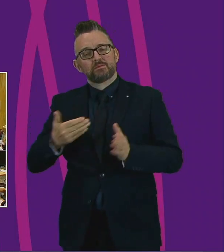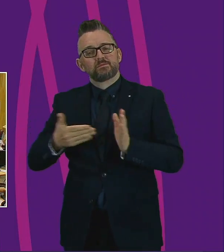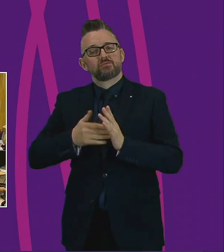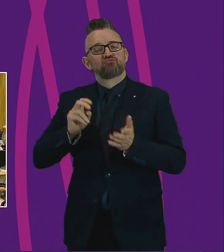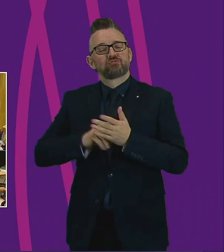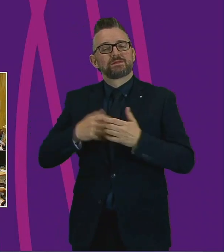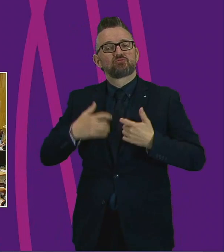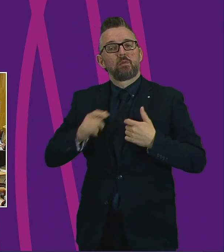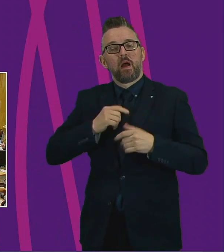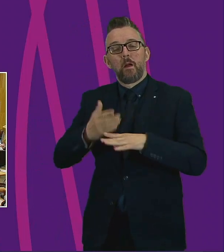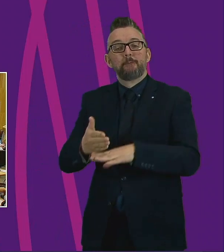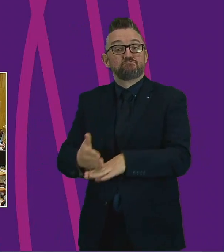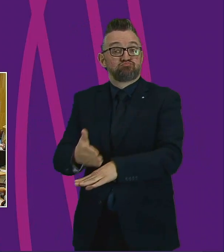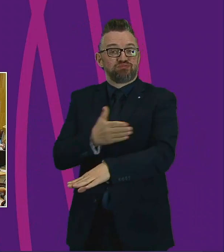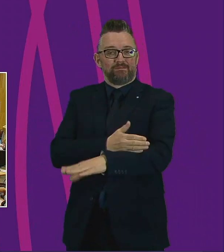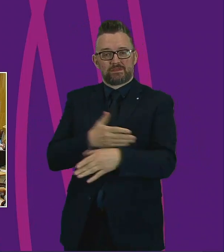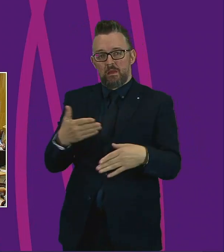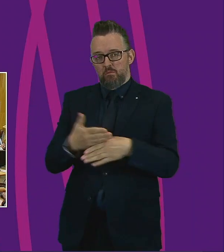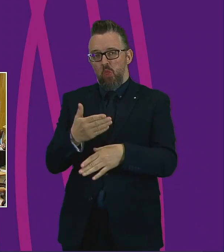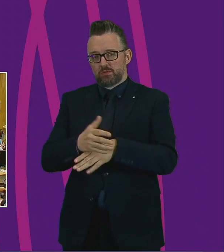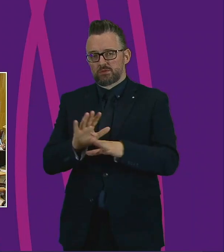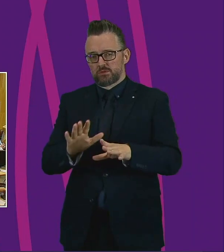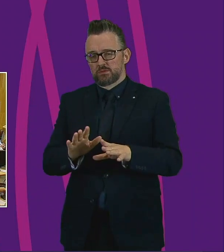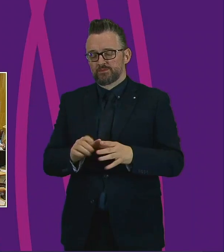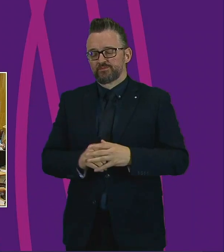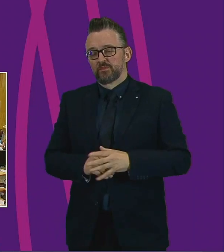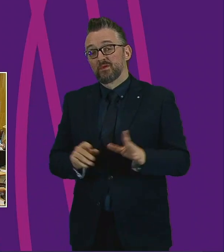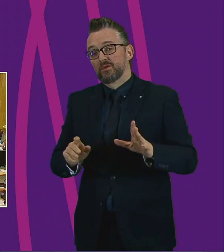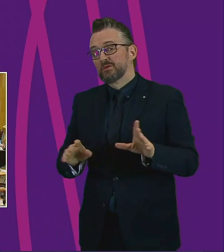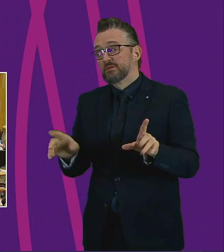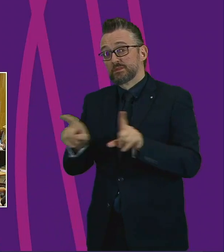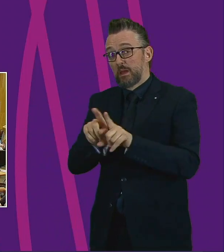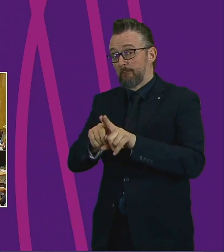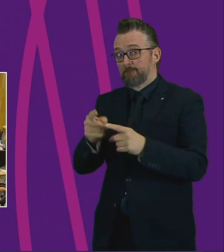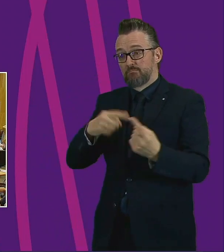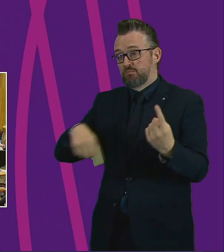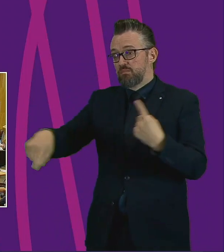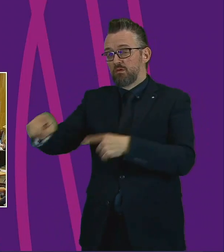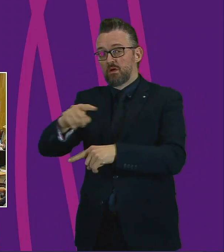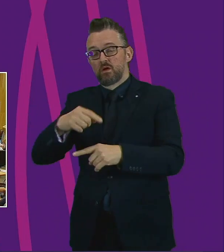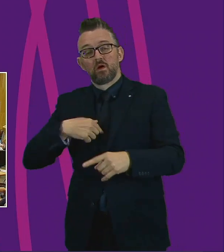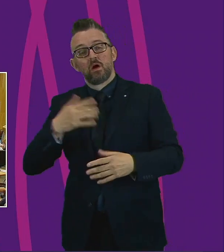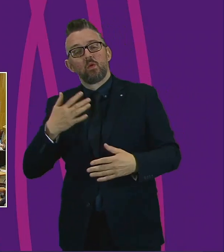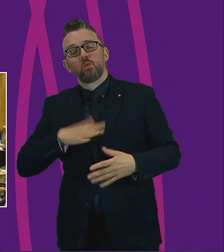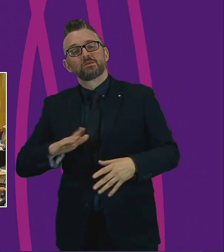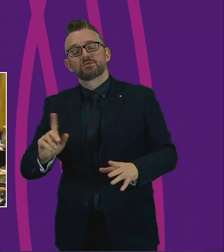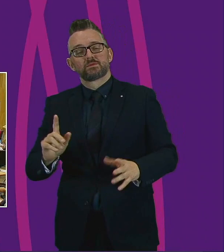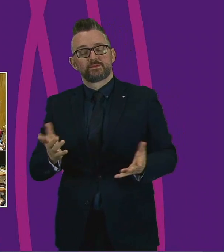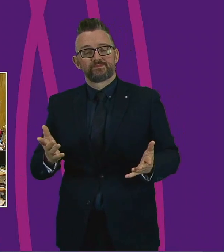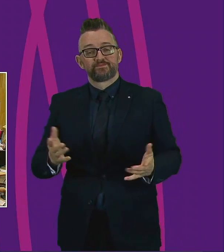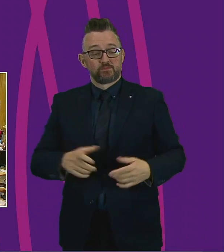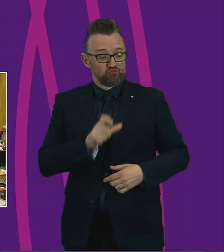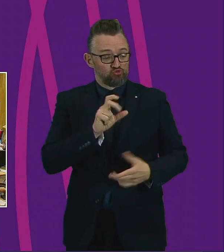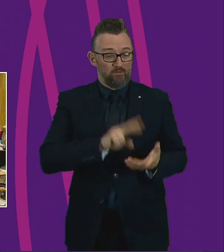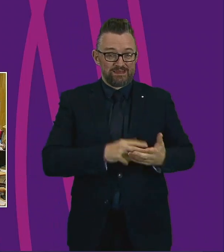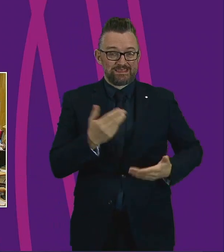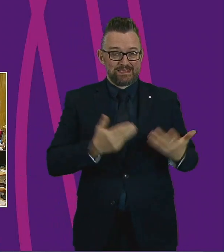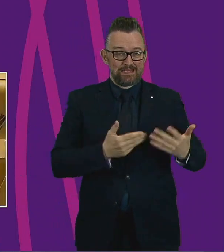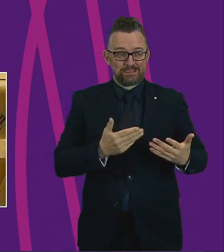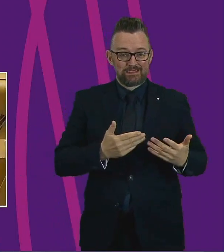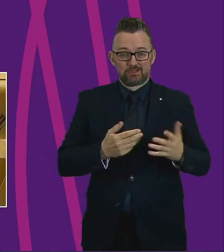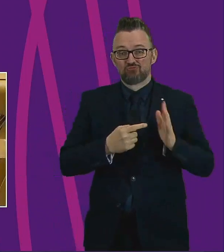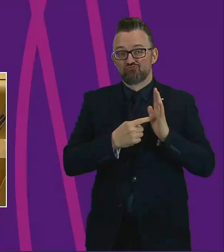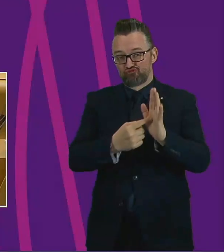to my former employment? Like others, I want to agree that COVID-19 has actually highlighted the strengths of our